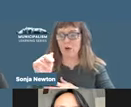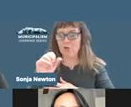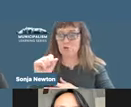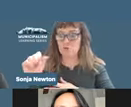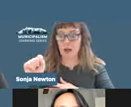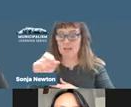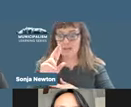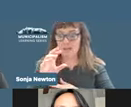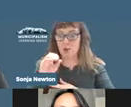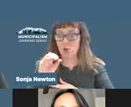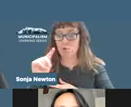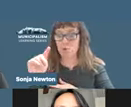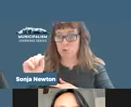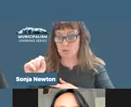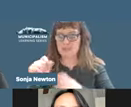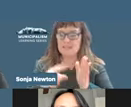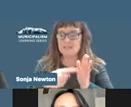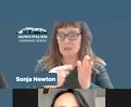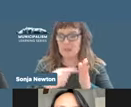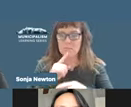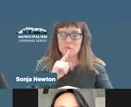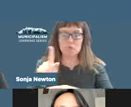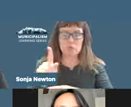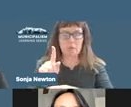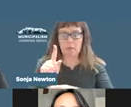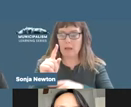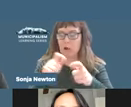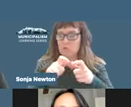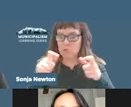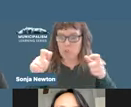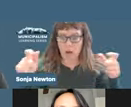in radically re-imagined ways.